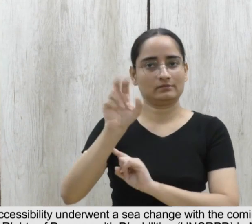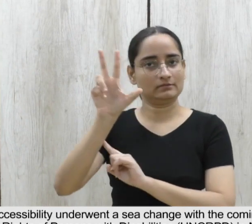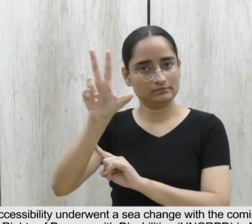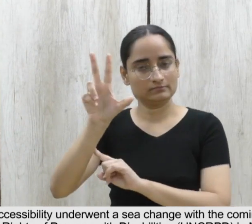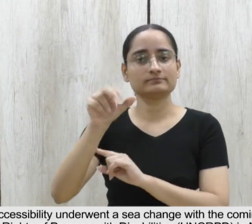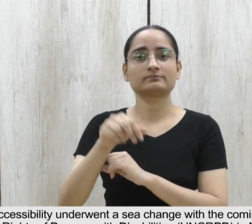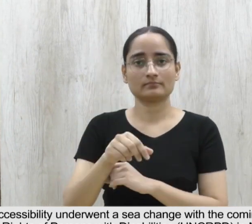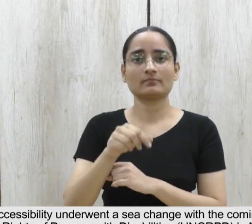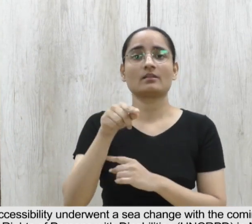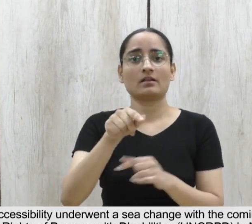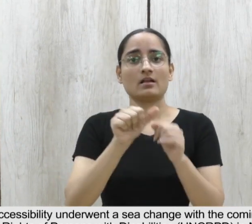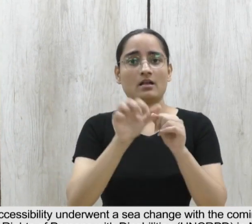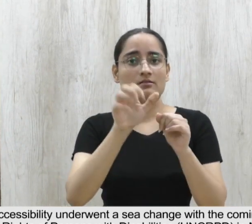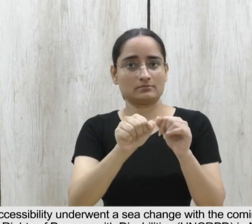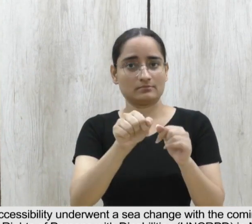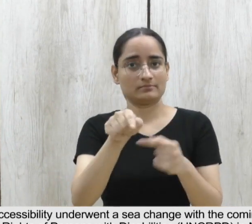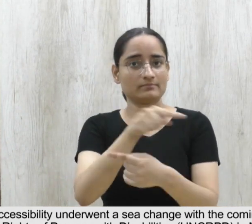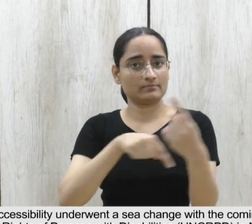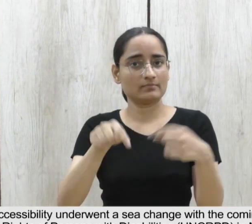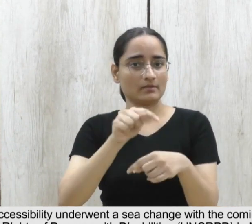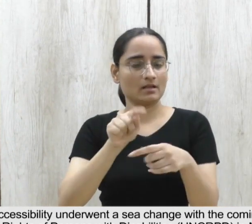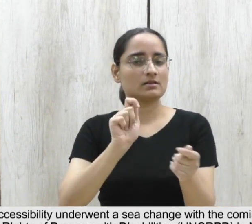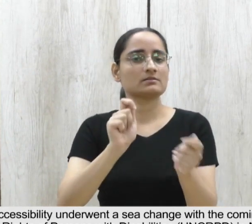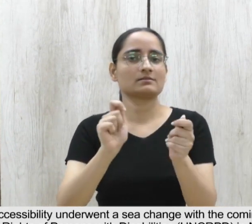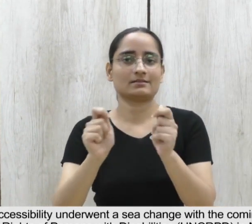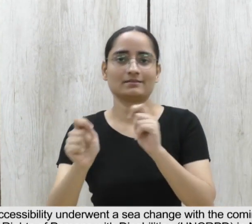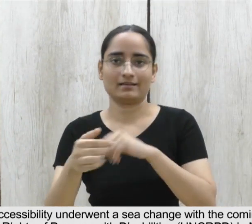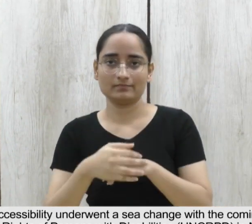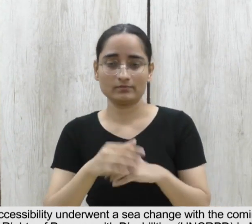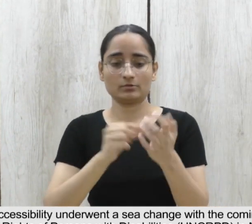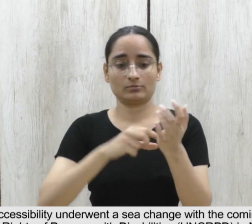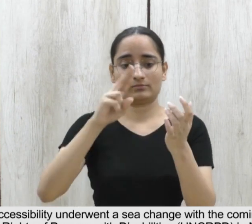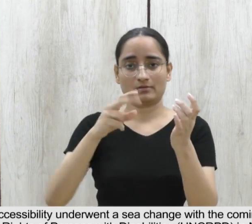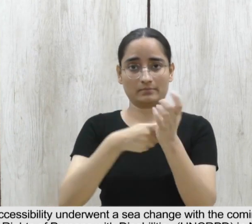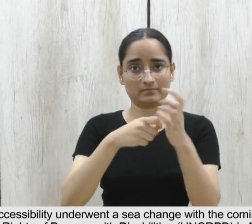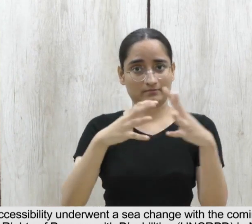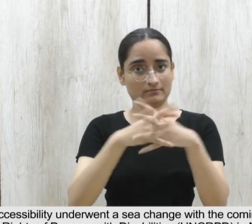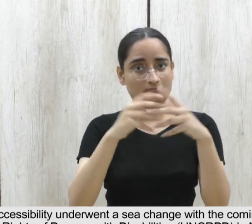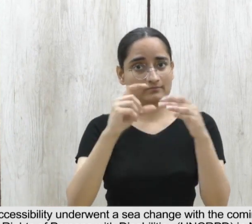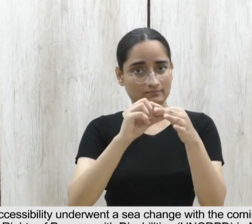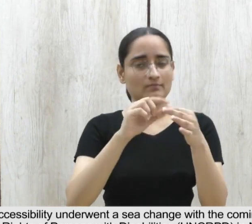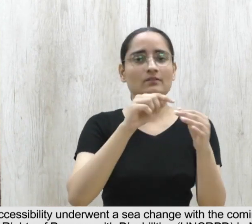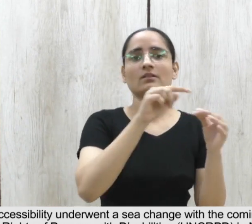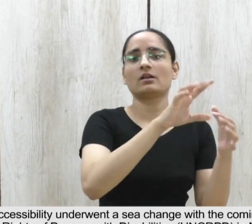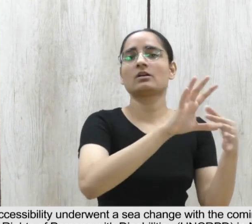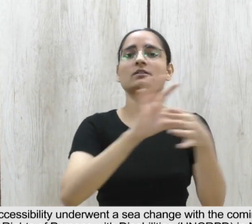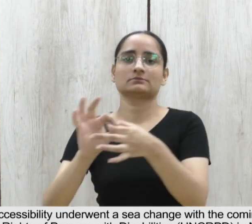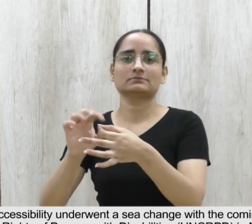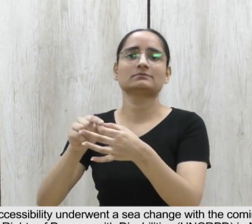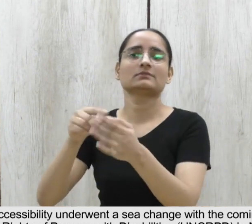first of the United Nations Convention on Rights of Persons with Disabilities, i.e. UNCRPD, in